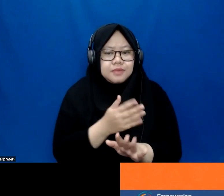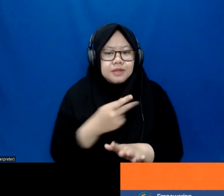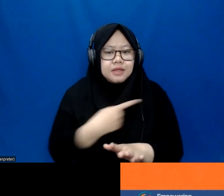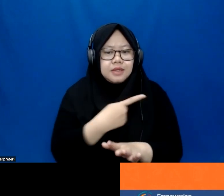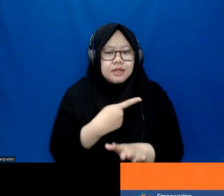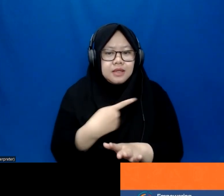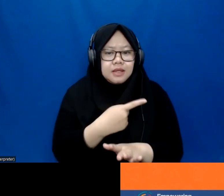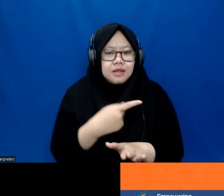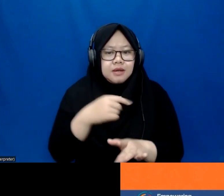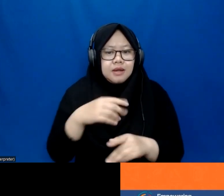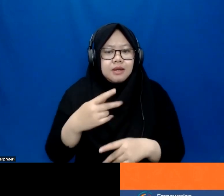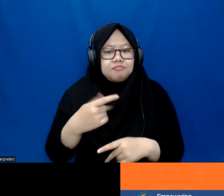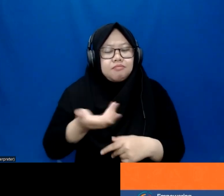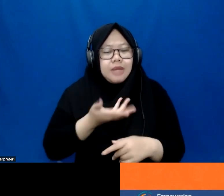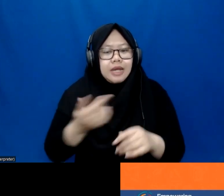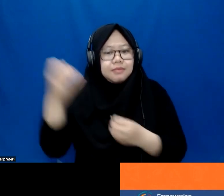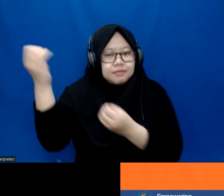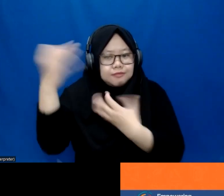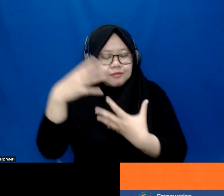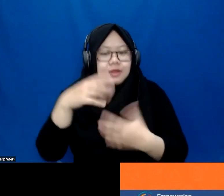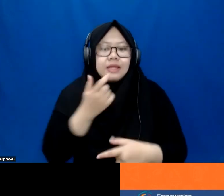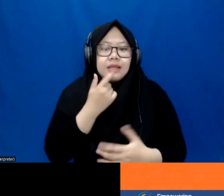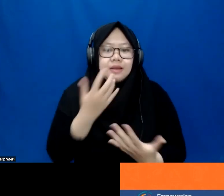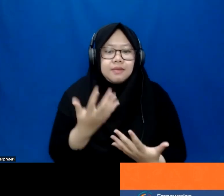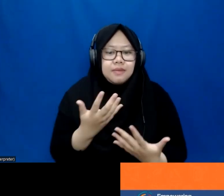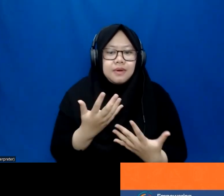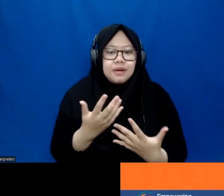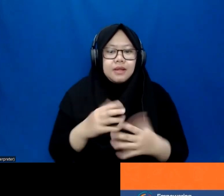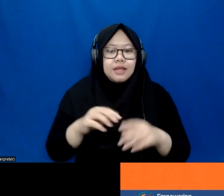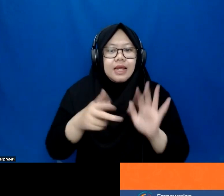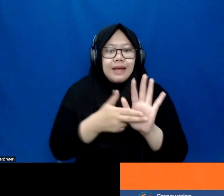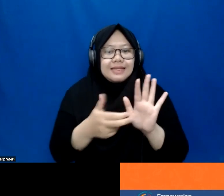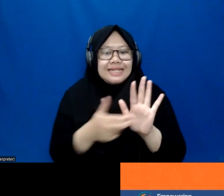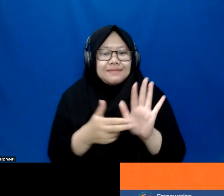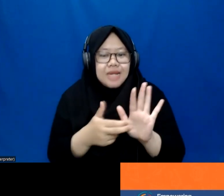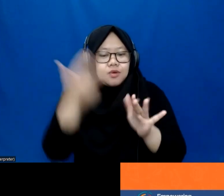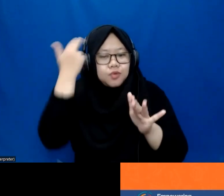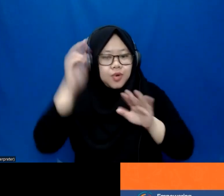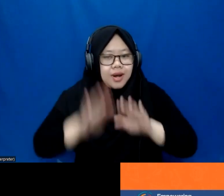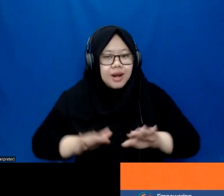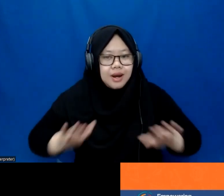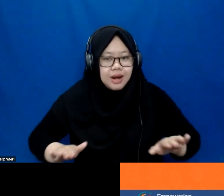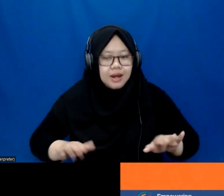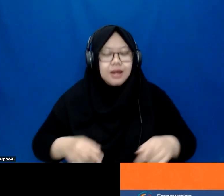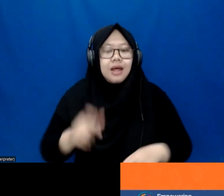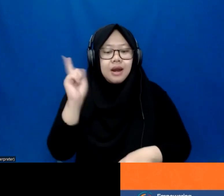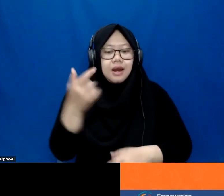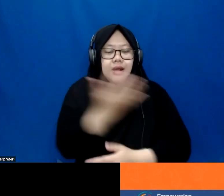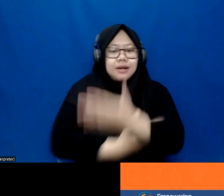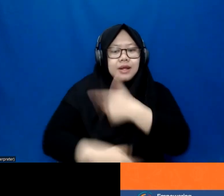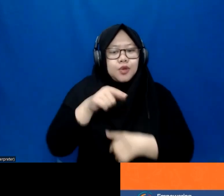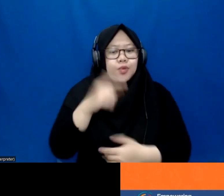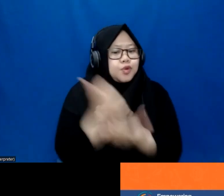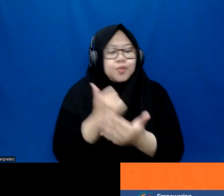into them, I think I'd also like to highlight the importance of a clinical assessment on students who have disabilities because it's really